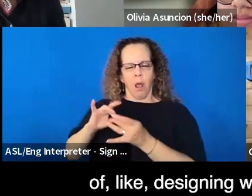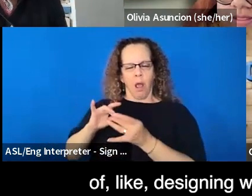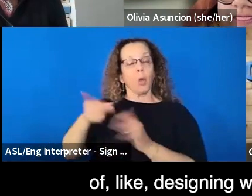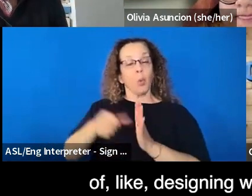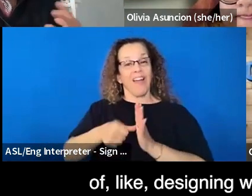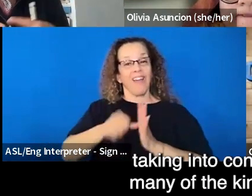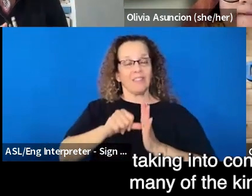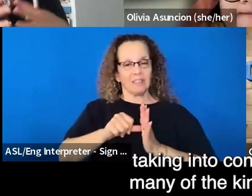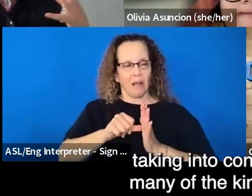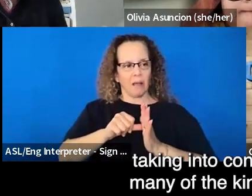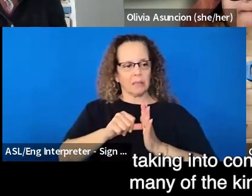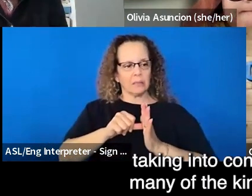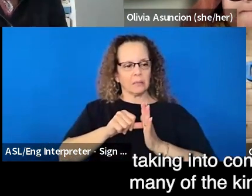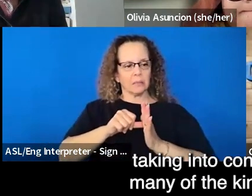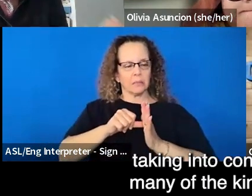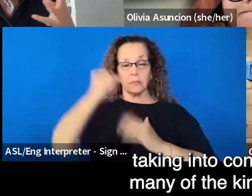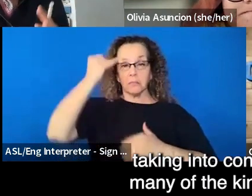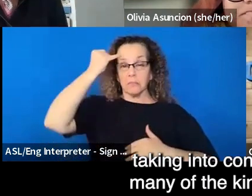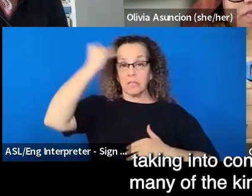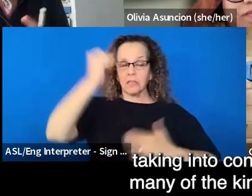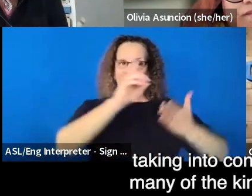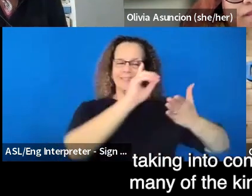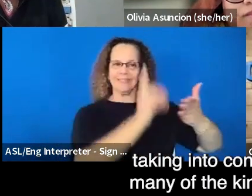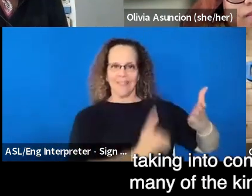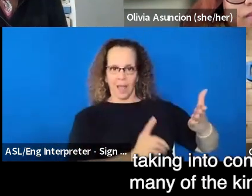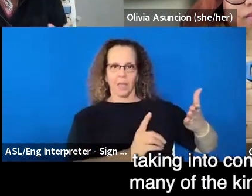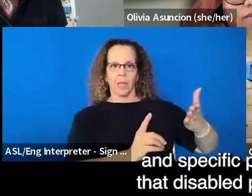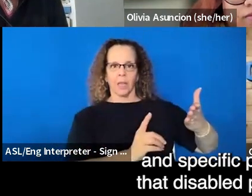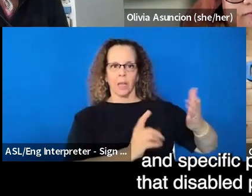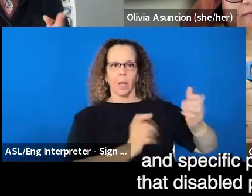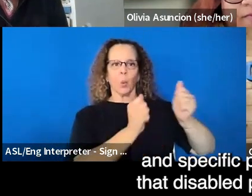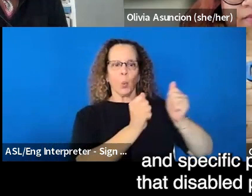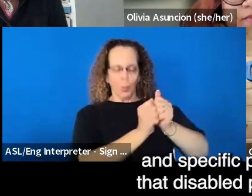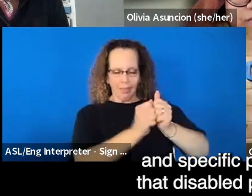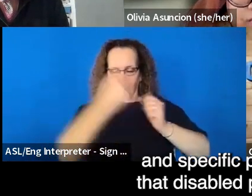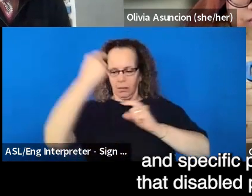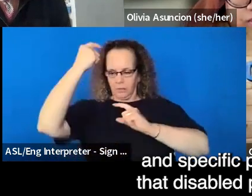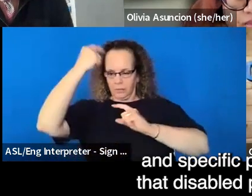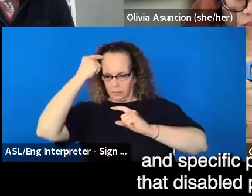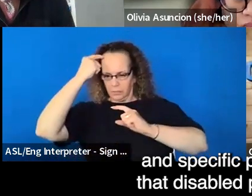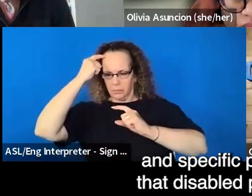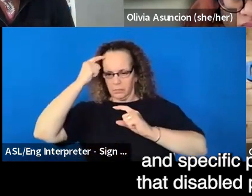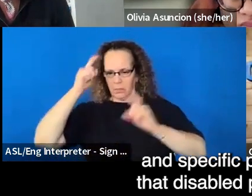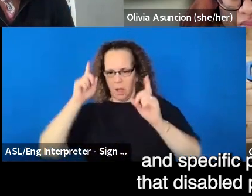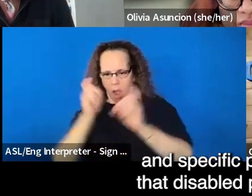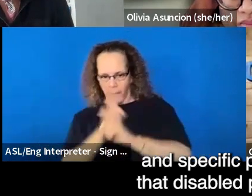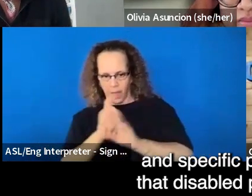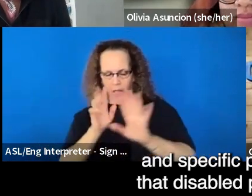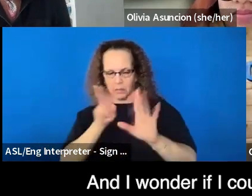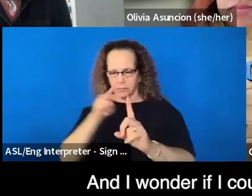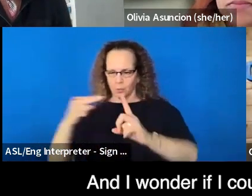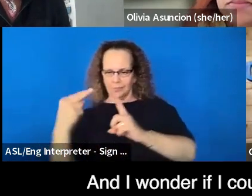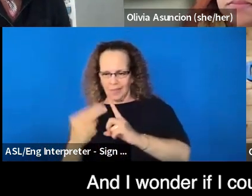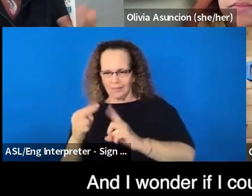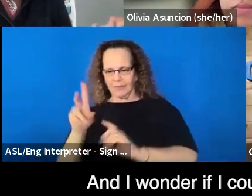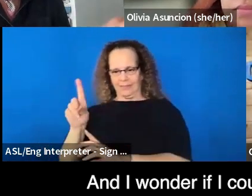like designing with and, you know, taking into consideration so many of the kind of complex and specific perspectives that disabled